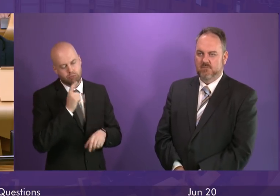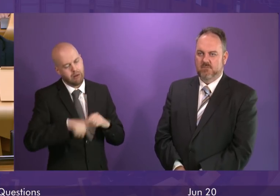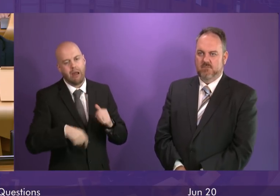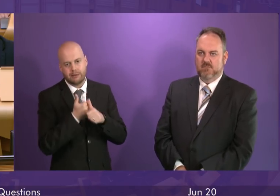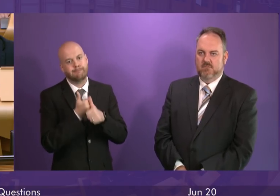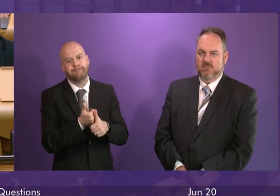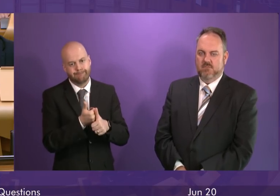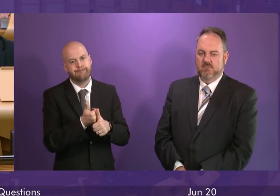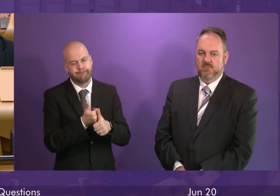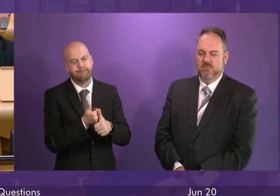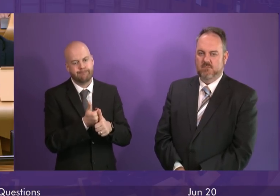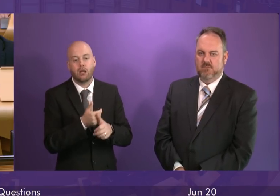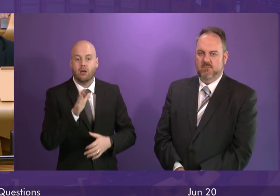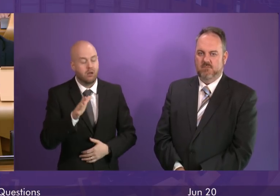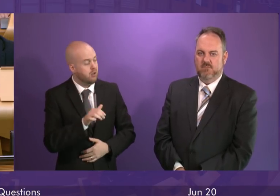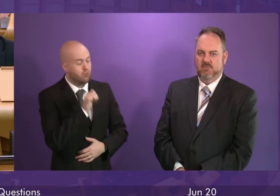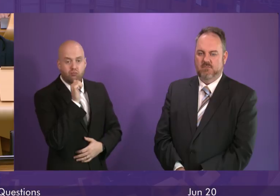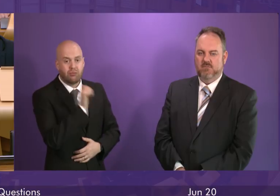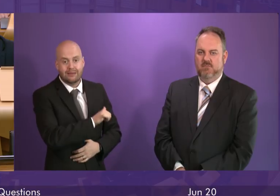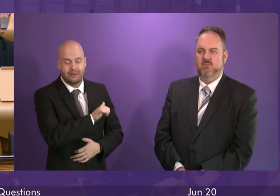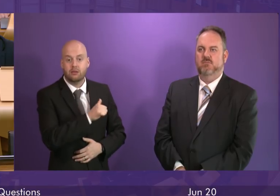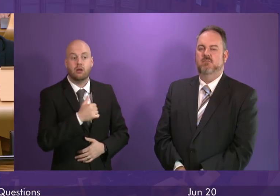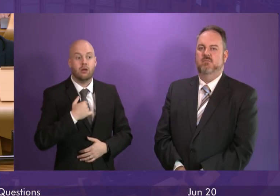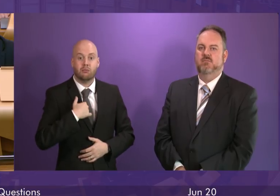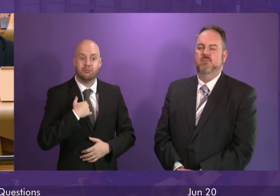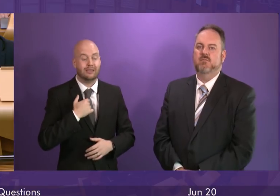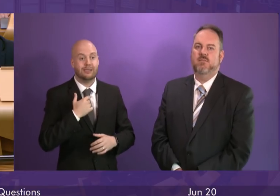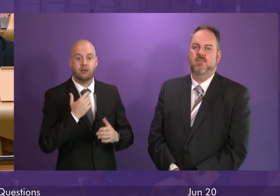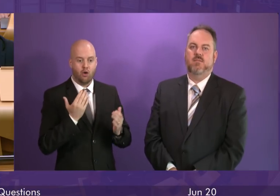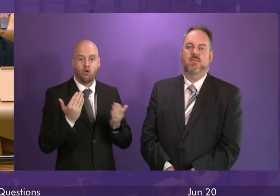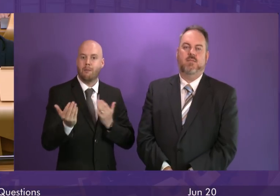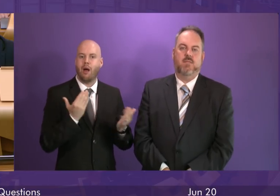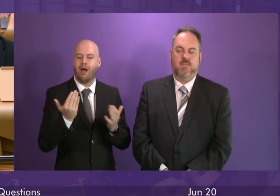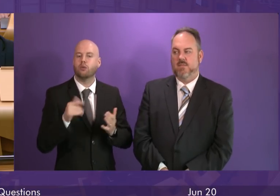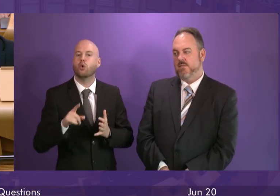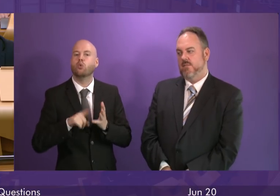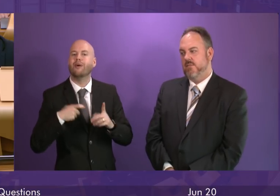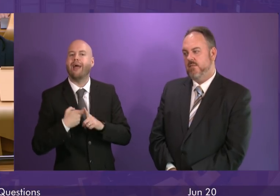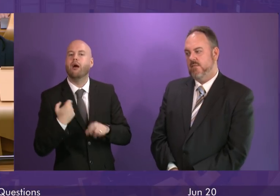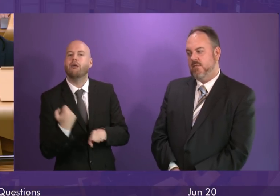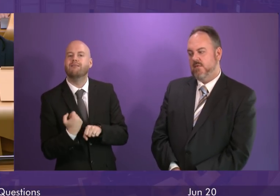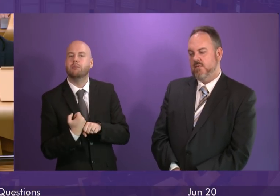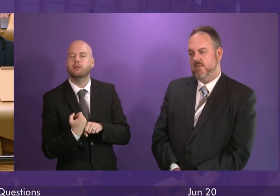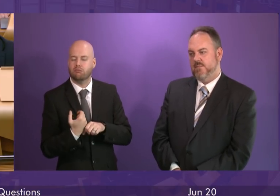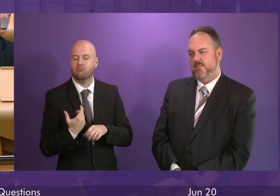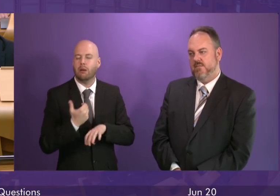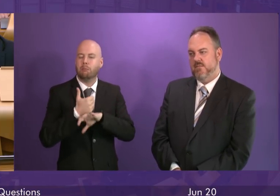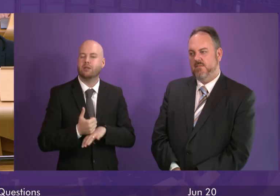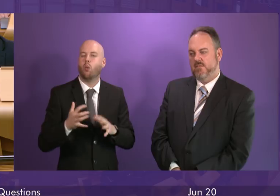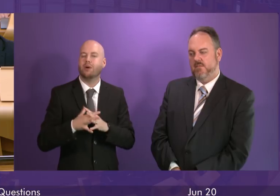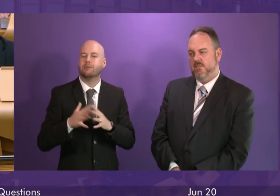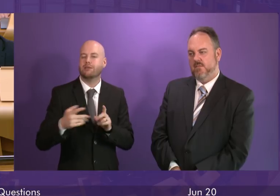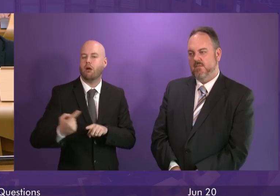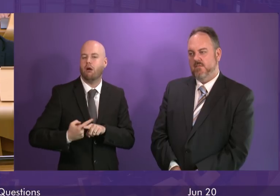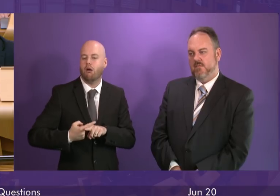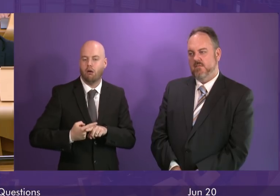show, and I think Claire Adamson is right to say they stand in stark contrast to the inaction of the Tory Government when it comes to the steel industry,